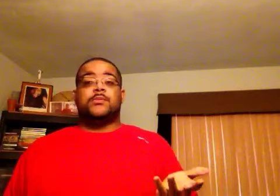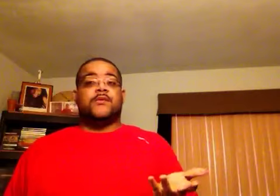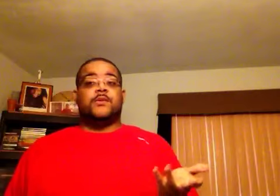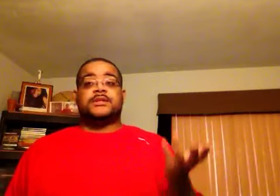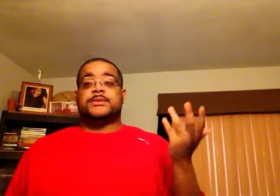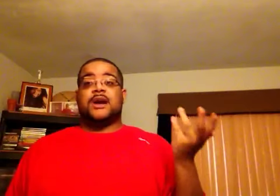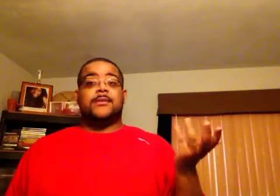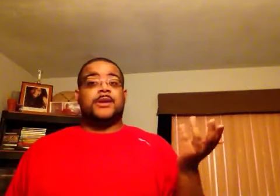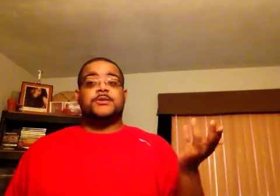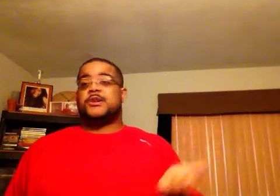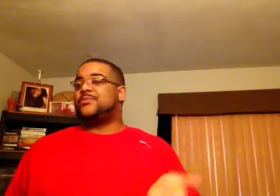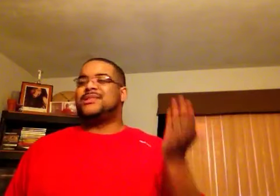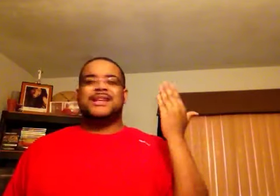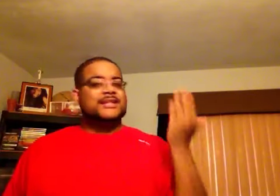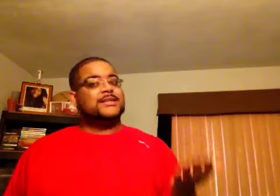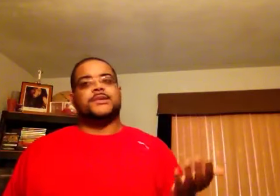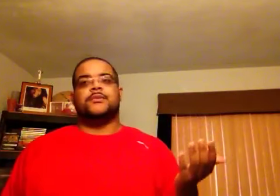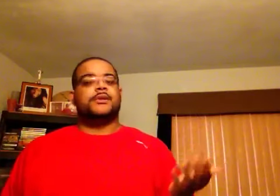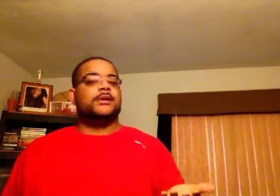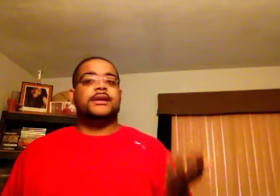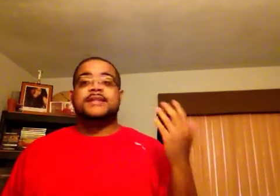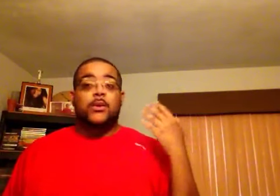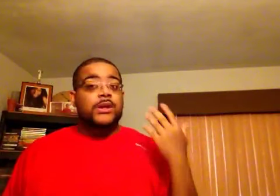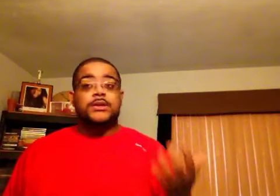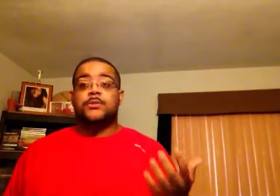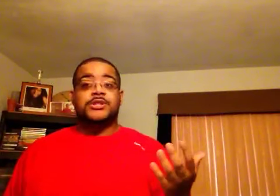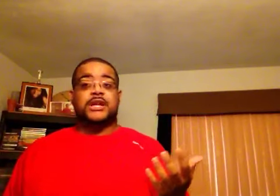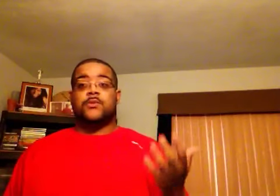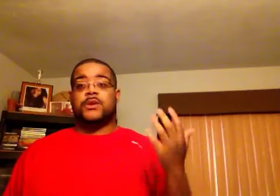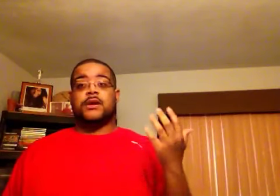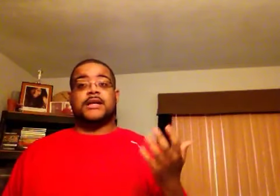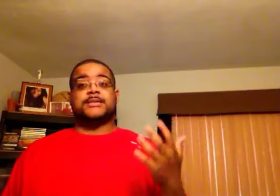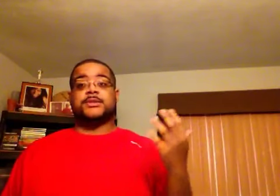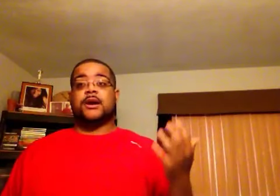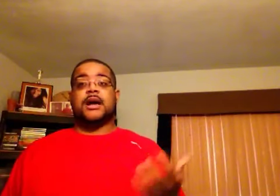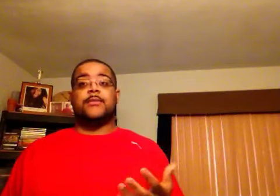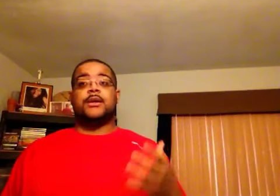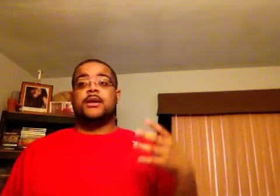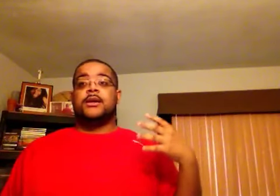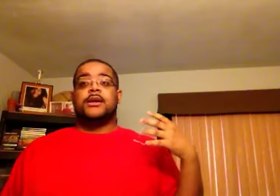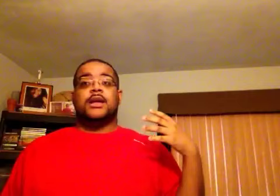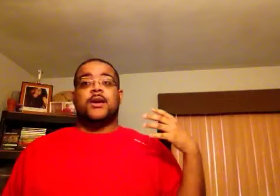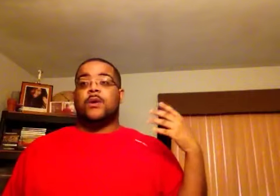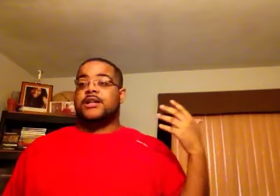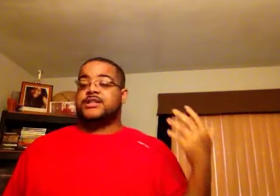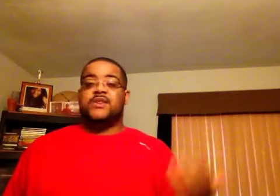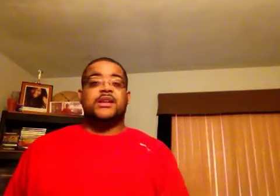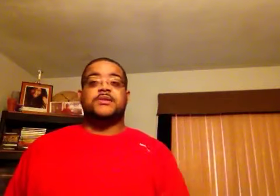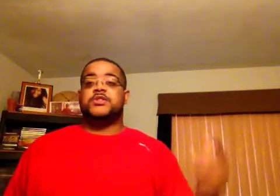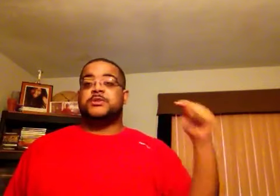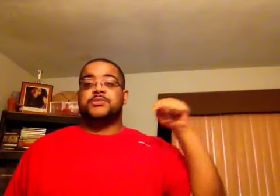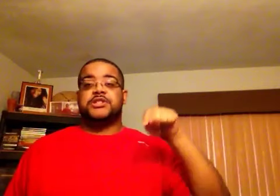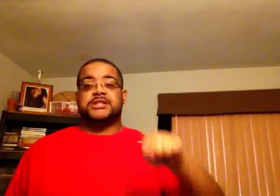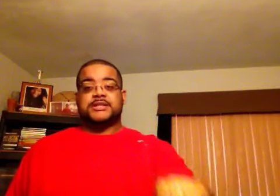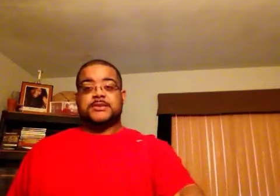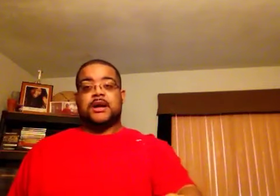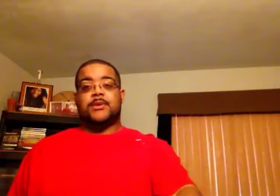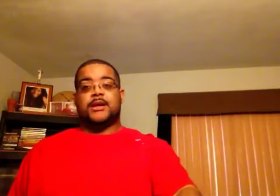if you want to subscribe to my YouTube channel, please do, because I really do appreciate when you guys subscribe and watch the videos. can push the subscribe button